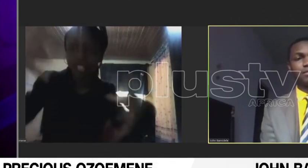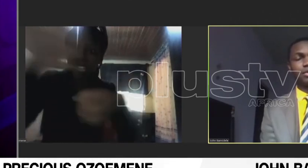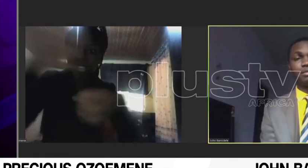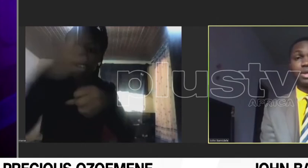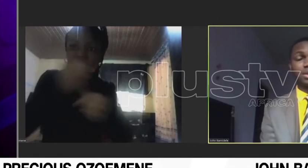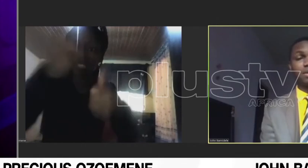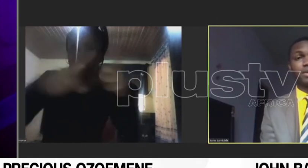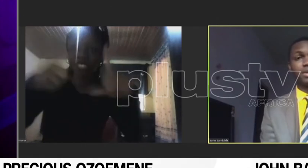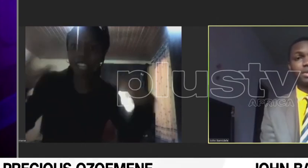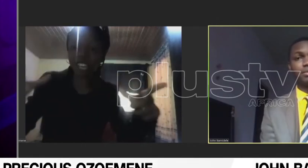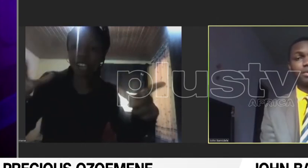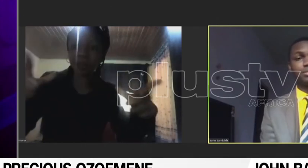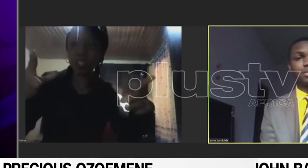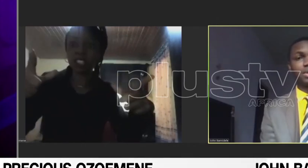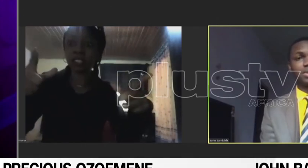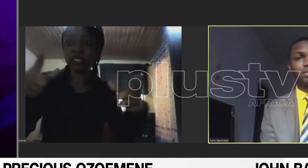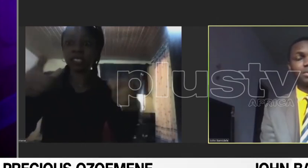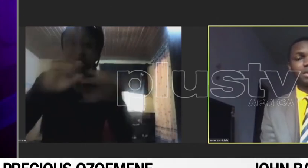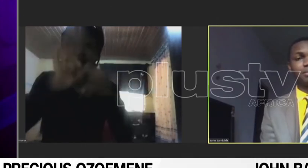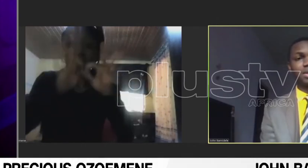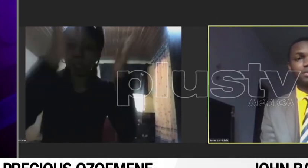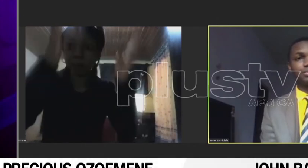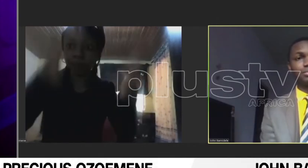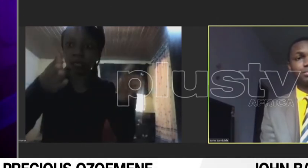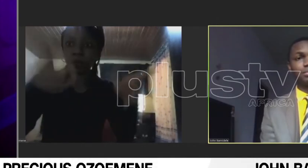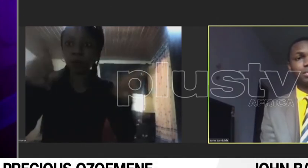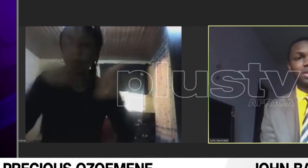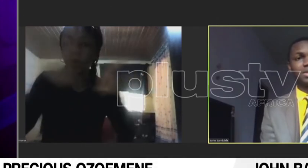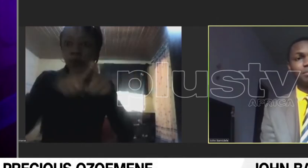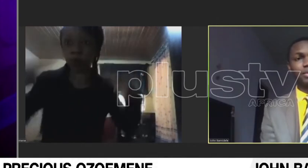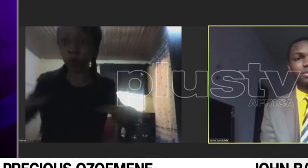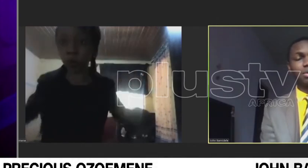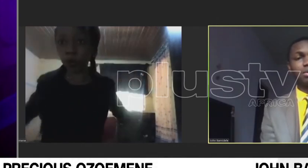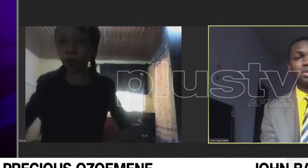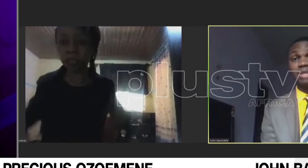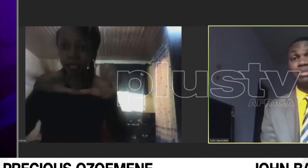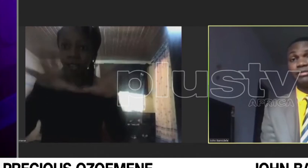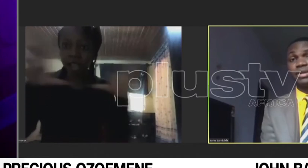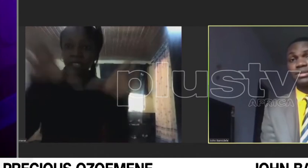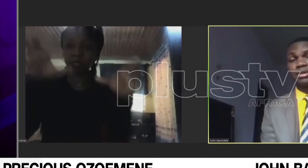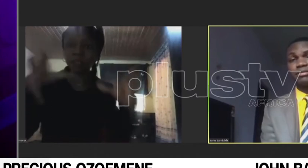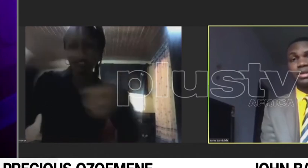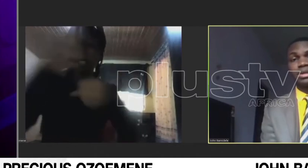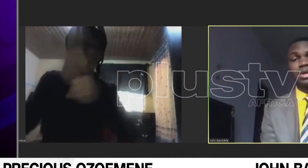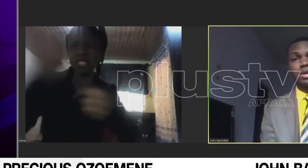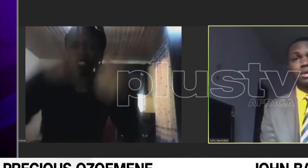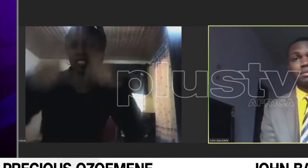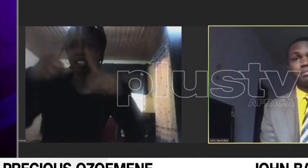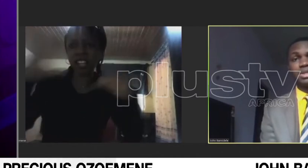Humanitarian Affairs, where they were able to get sign language interpreters to interpret all the daily briefings of the PTF.